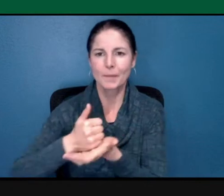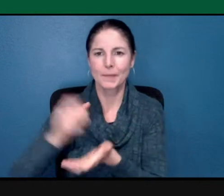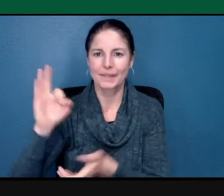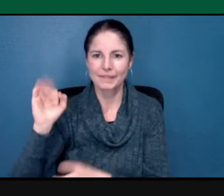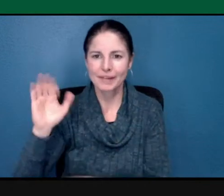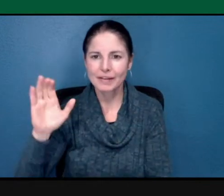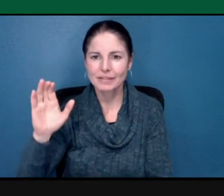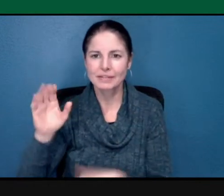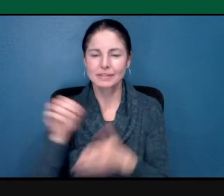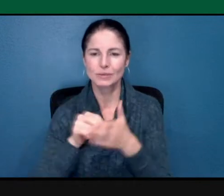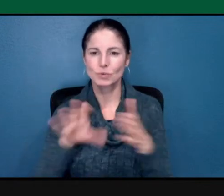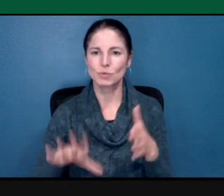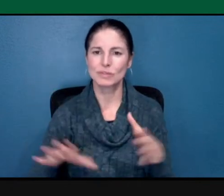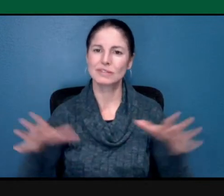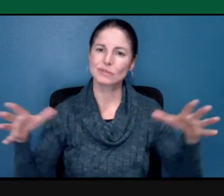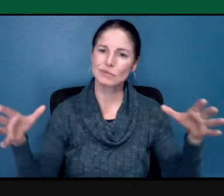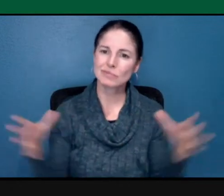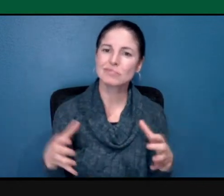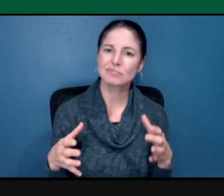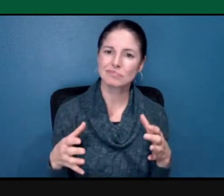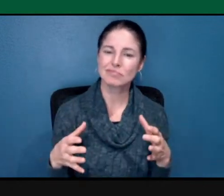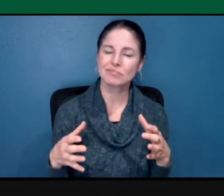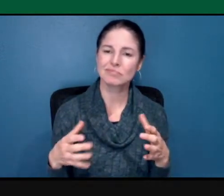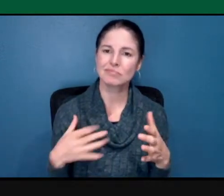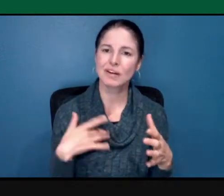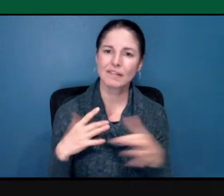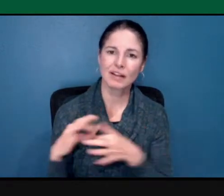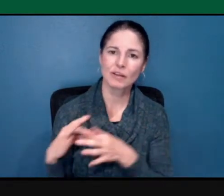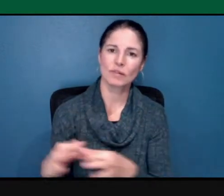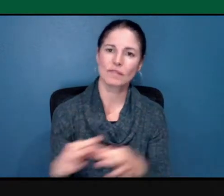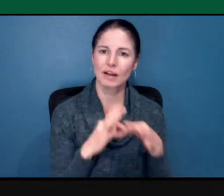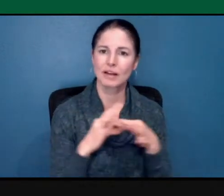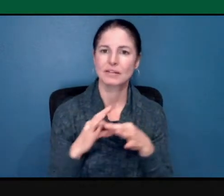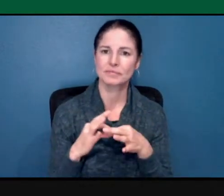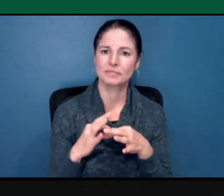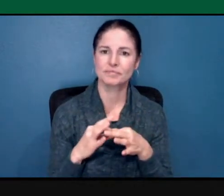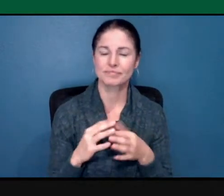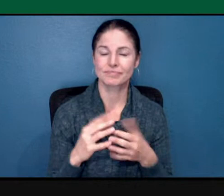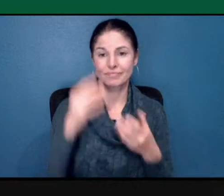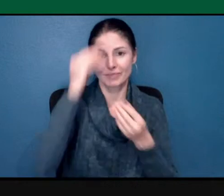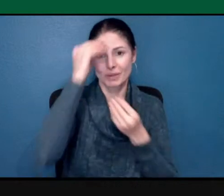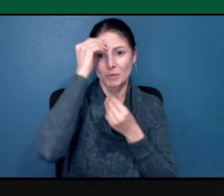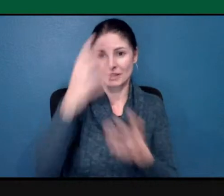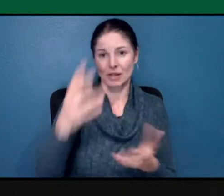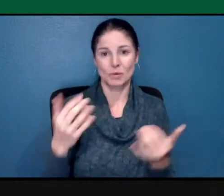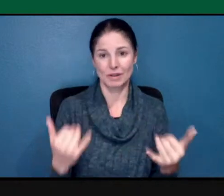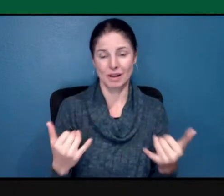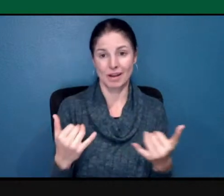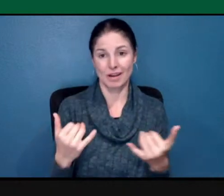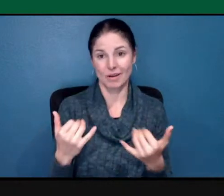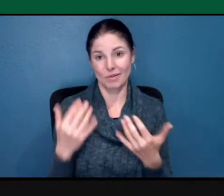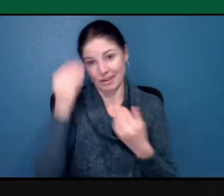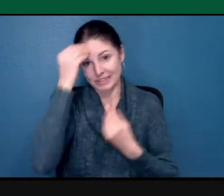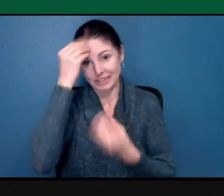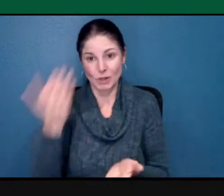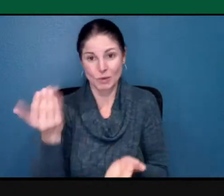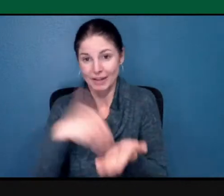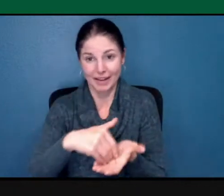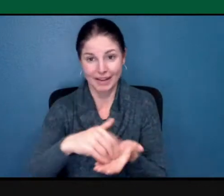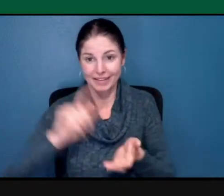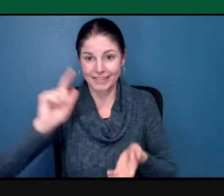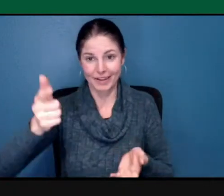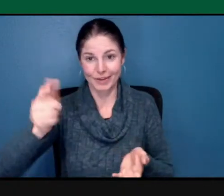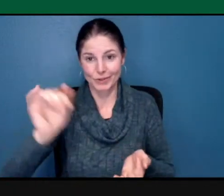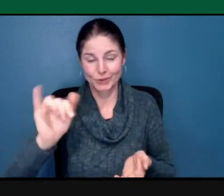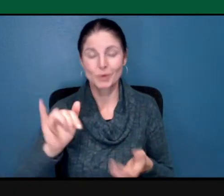to come together and be, be unified. And I'll say this now and I'll say it later. We're hoping that when you, when you and we step